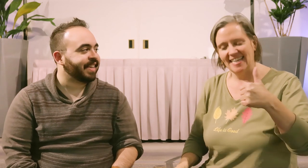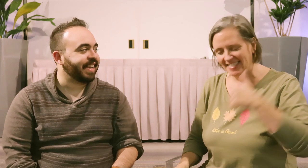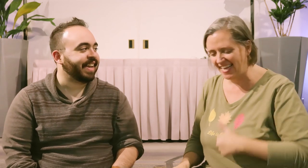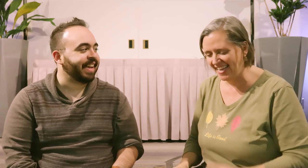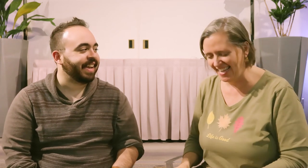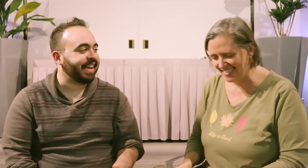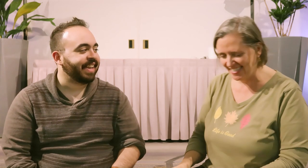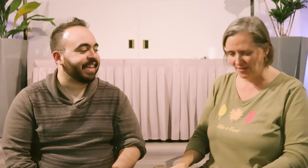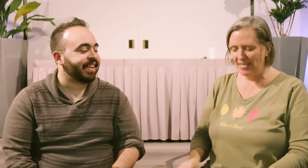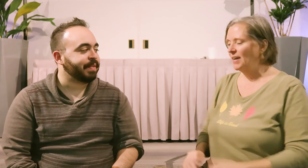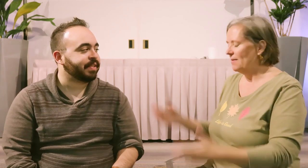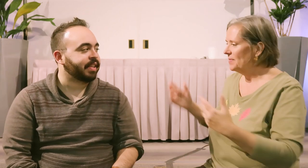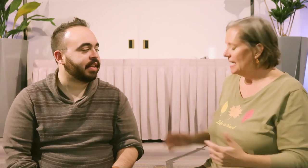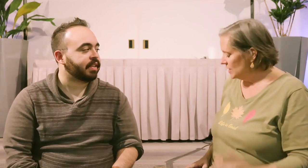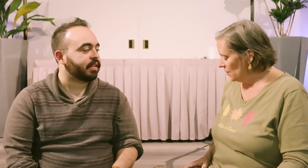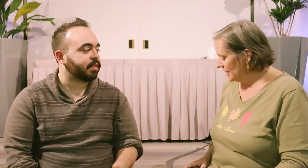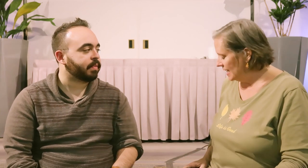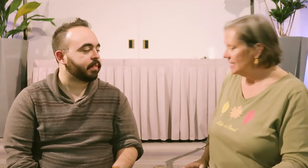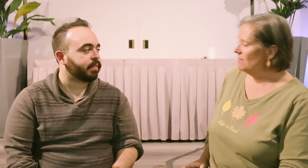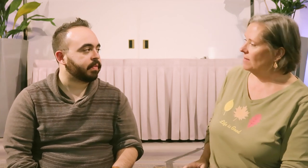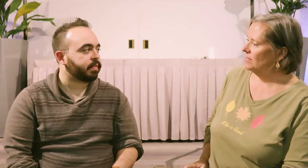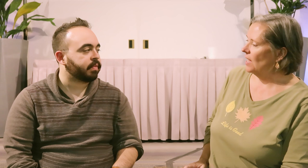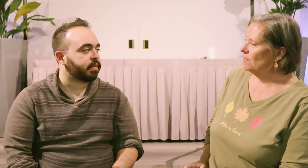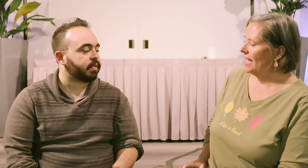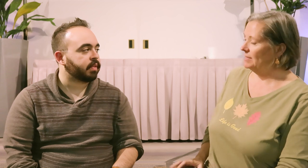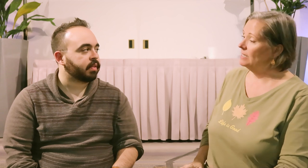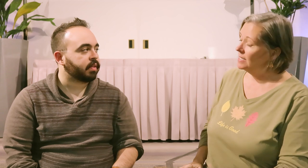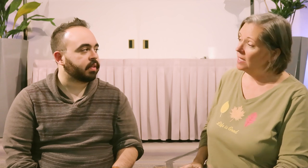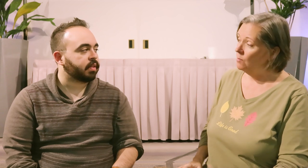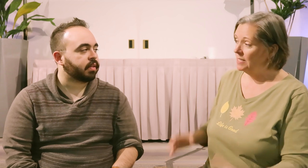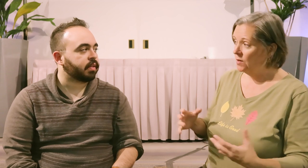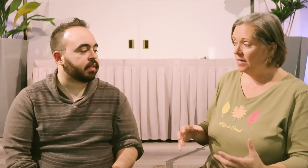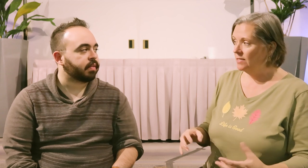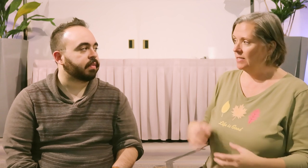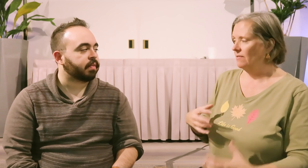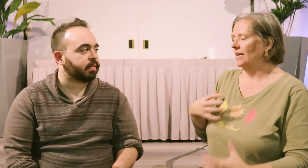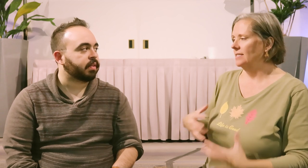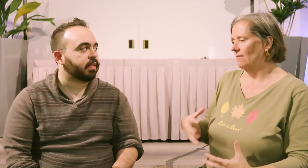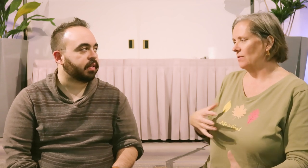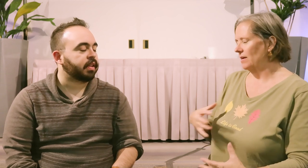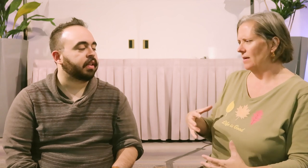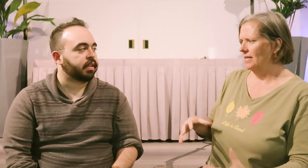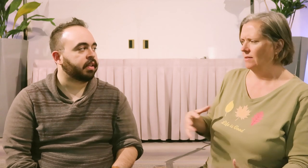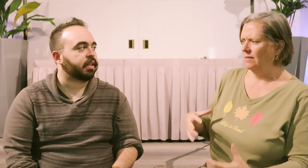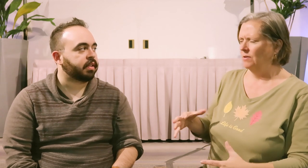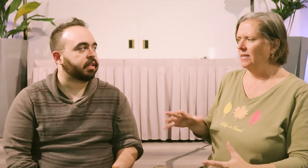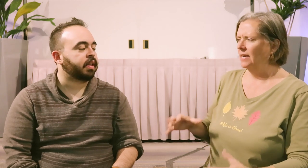yes. So... Absolutely. So the intensity around, I haven't seen my son when we started, you said it felt like a seven or seven or eight. Yeah.